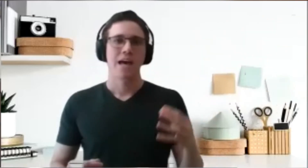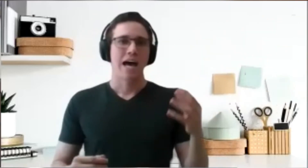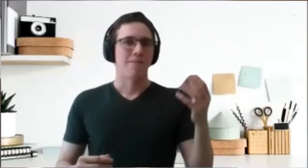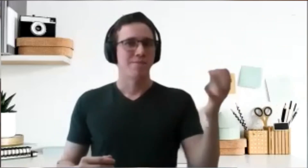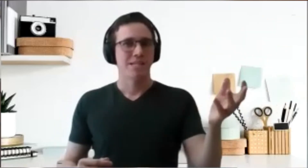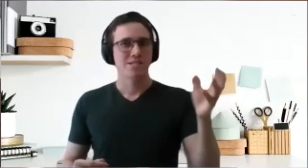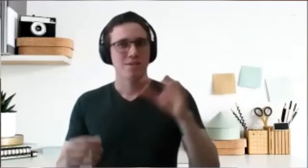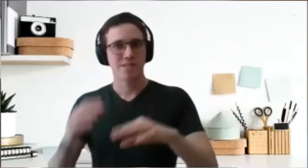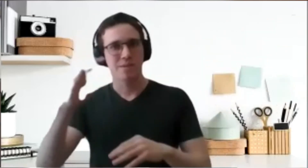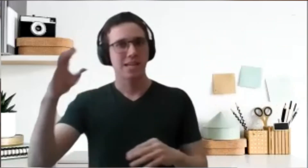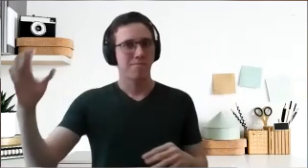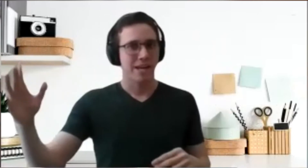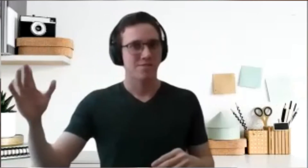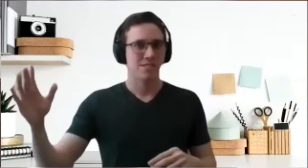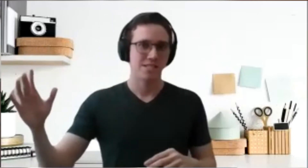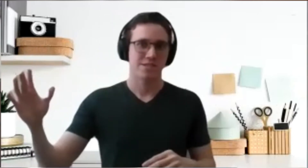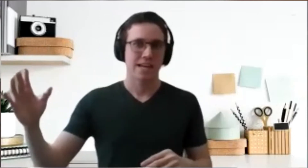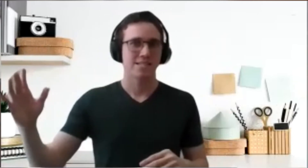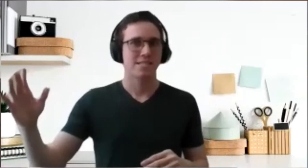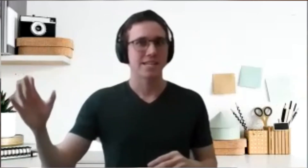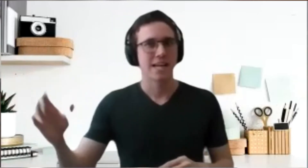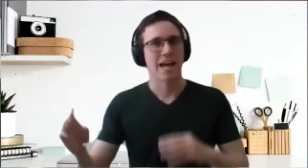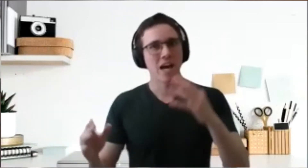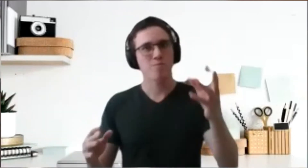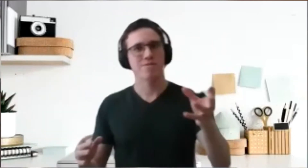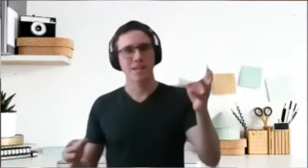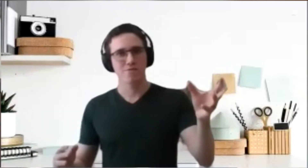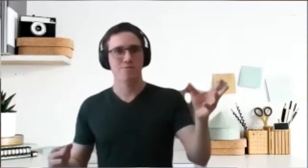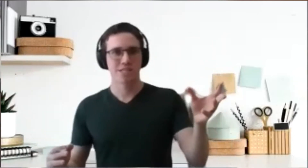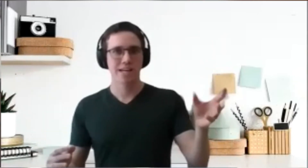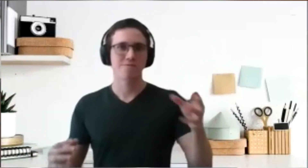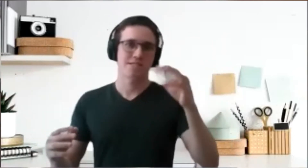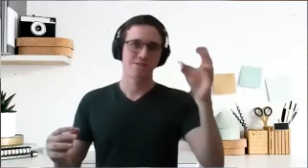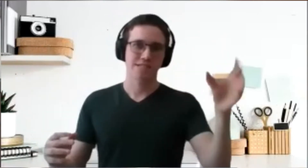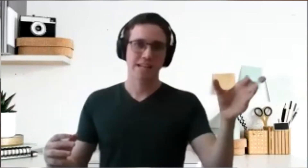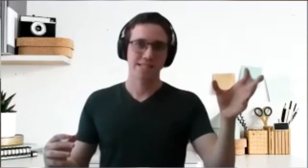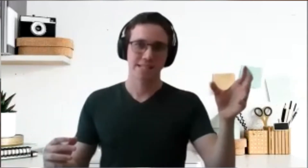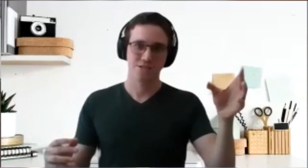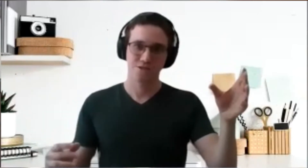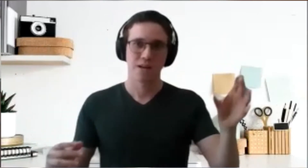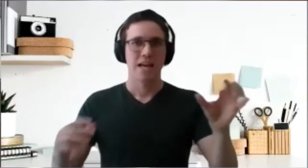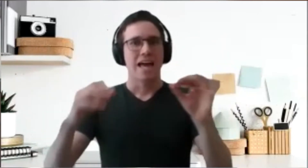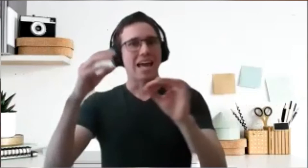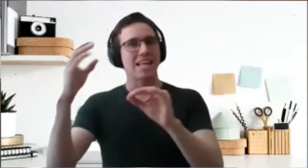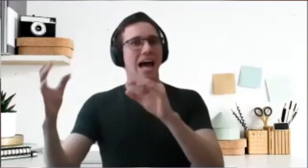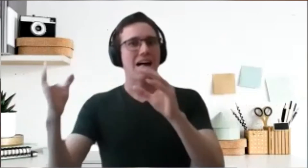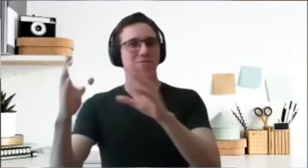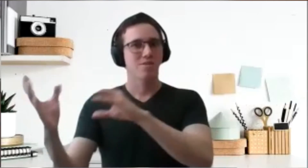I'm the manager of the meetup page of the District 96. I help with the YouTube channel of the District 96 too and I'm very